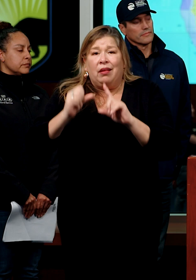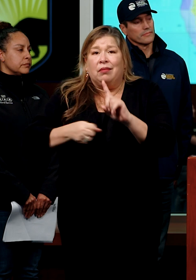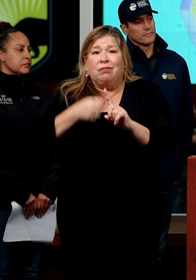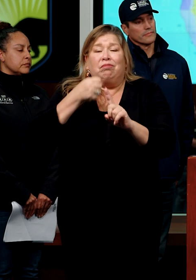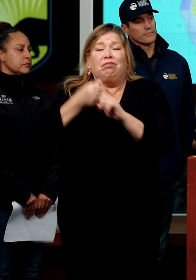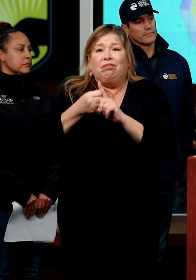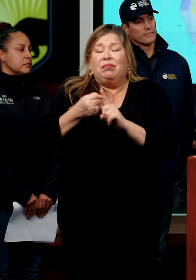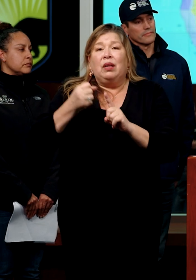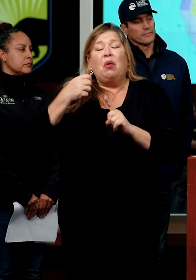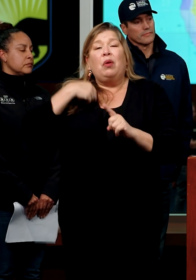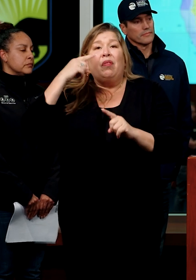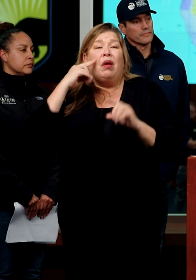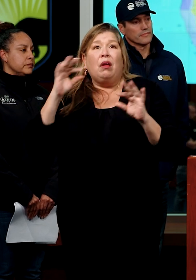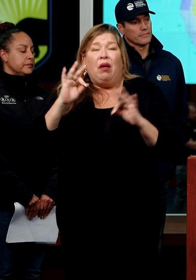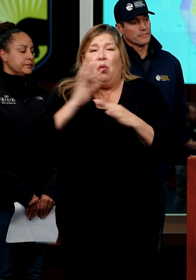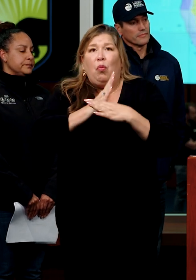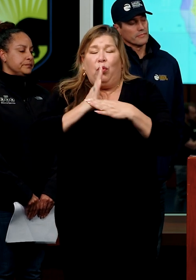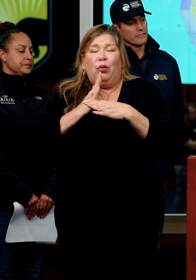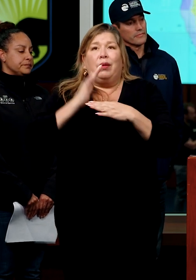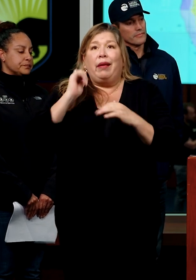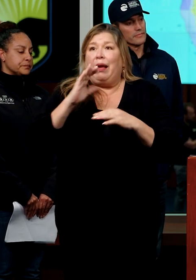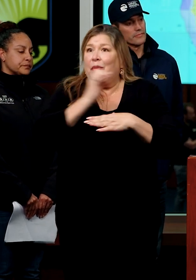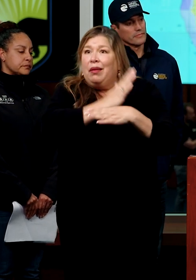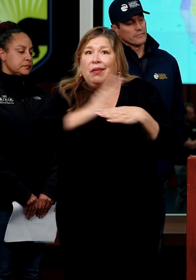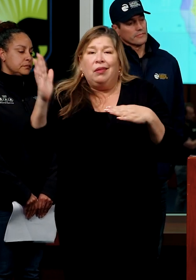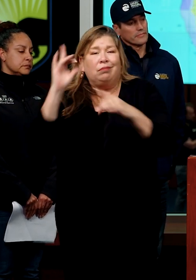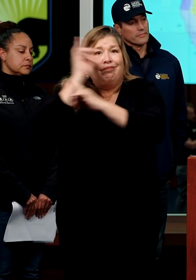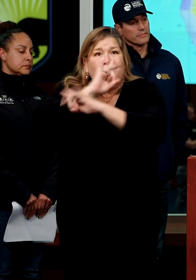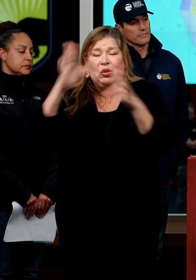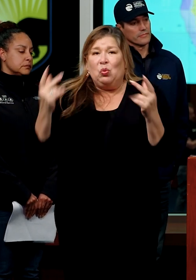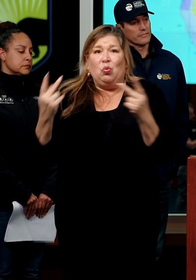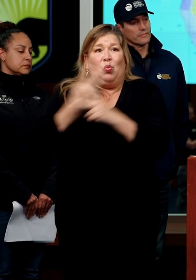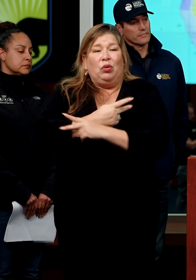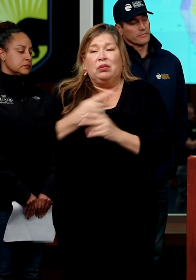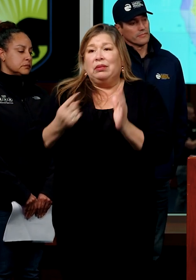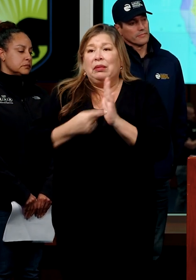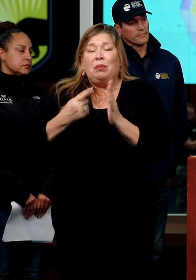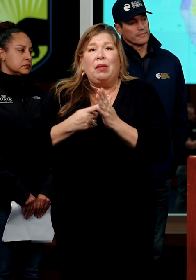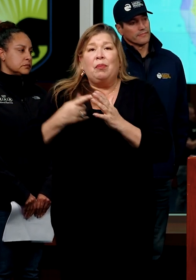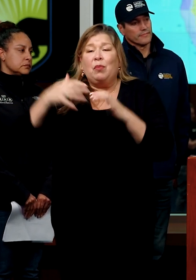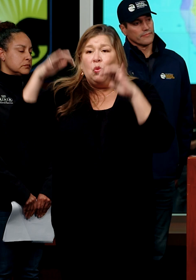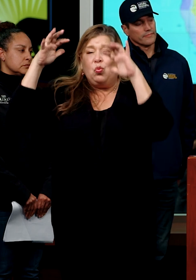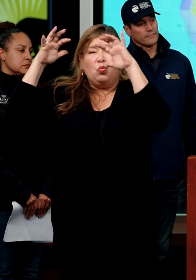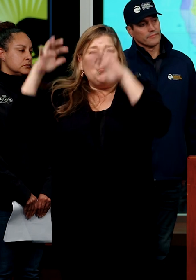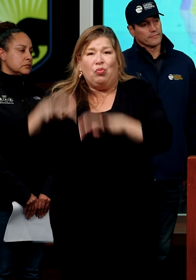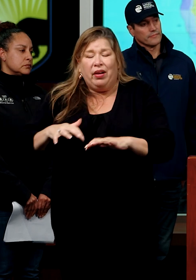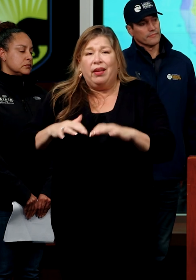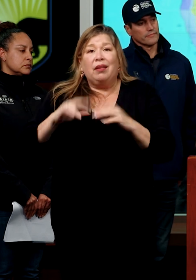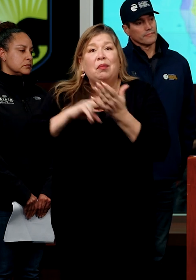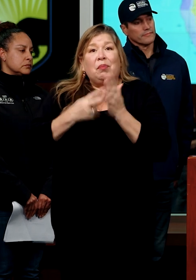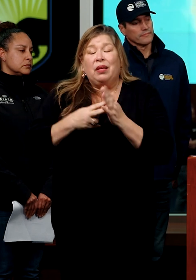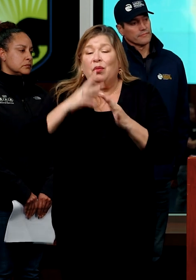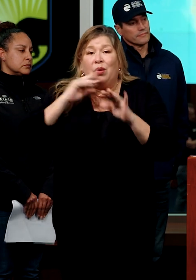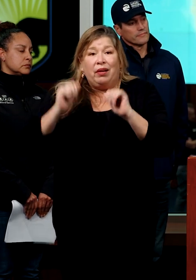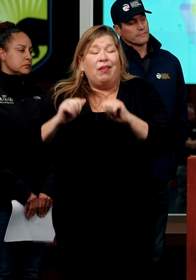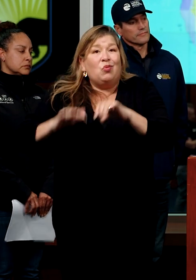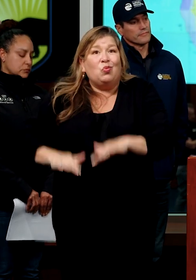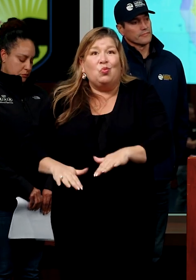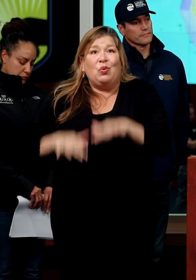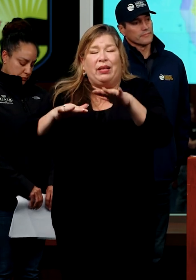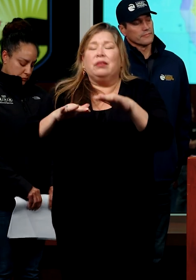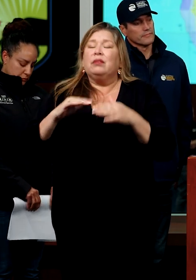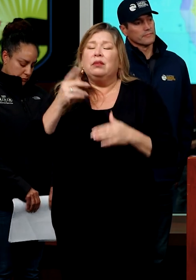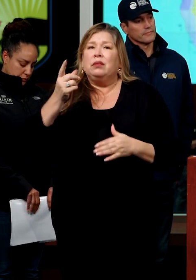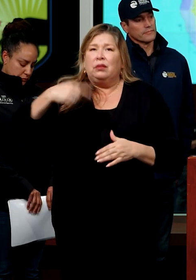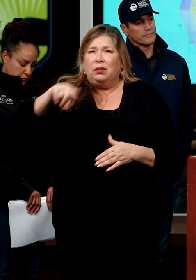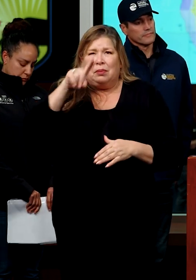forecasted, either in rainfall totals that can rise very, very quickly, we need you to